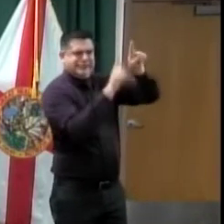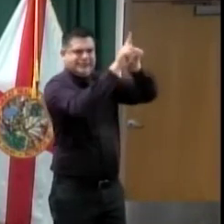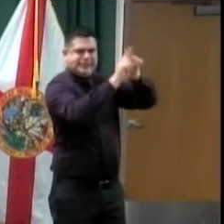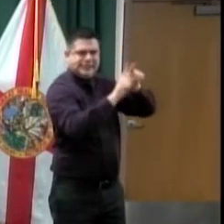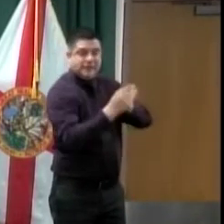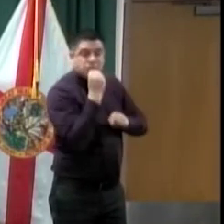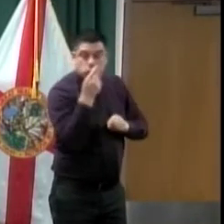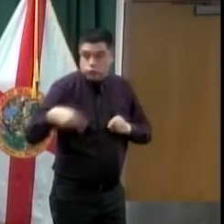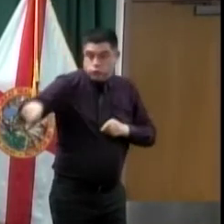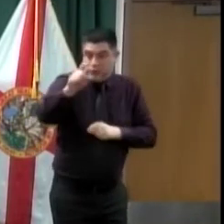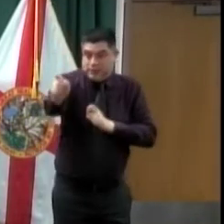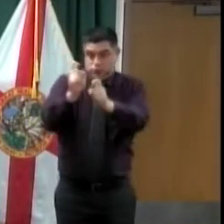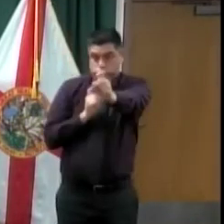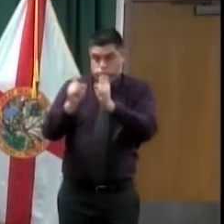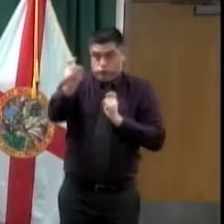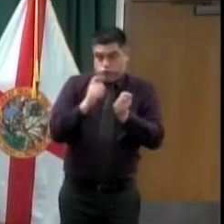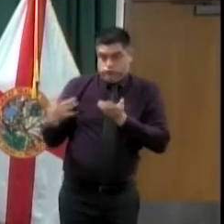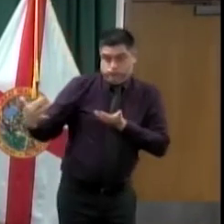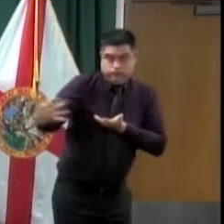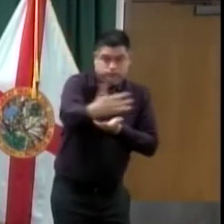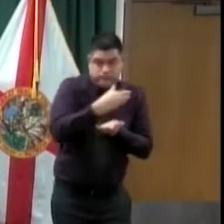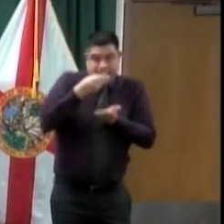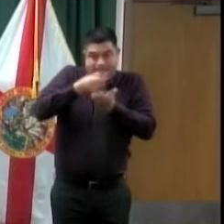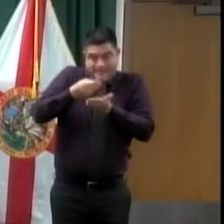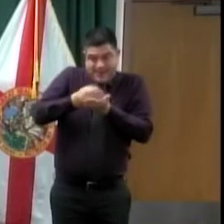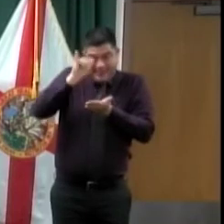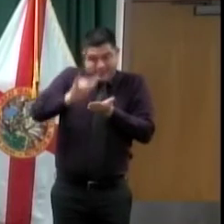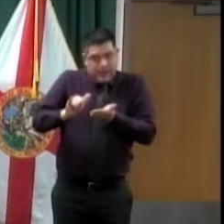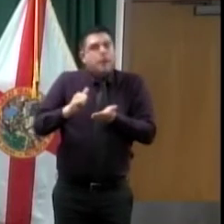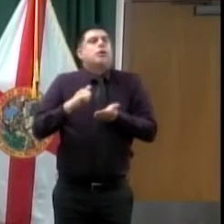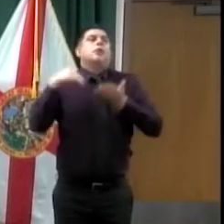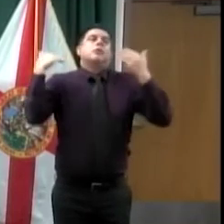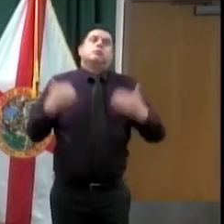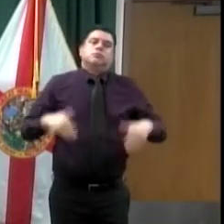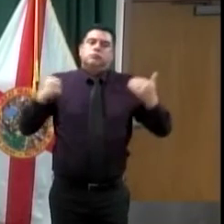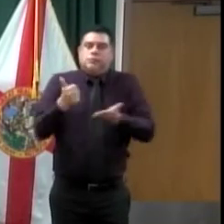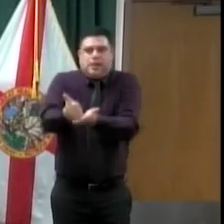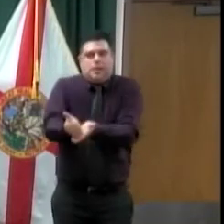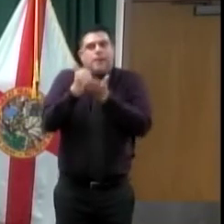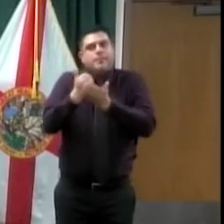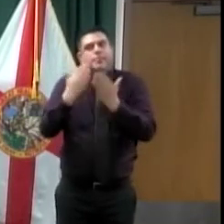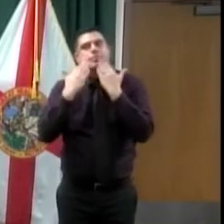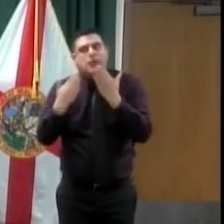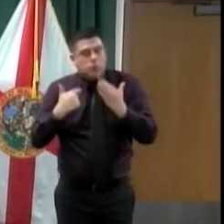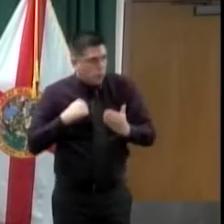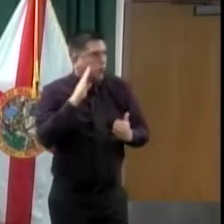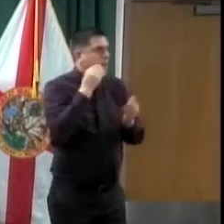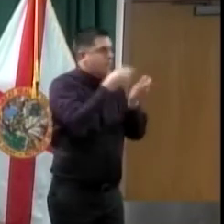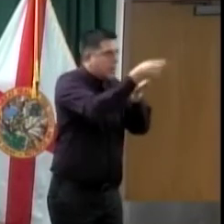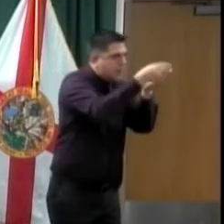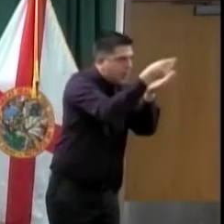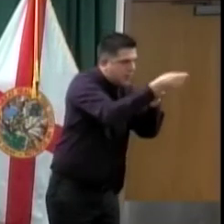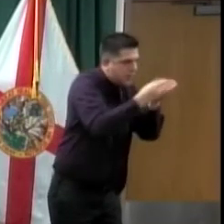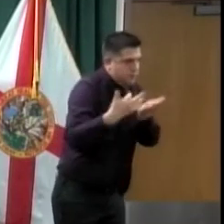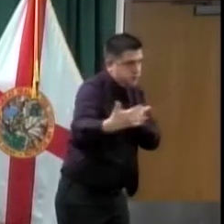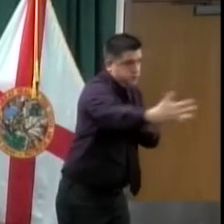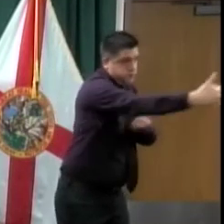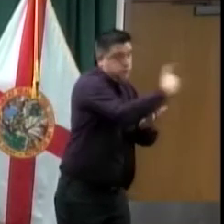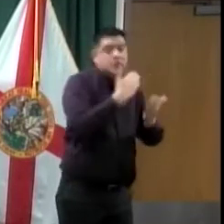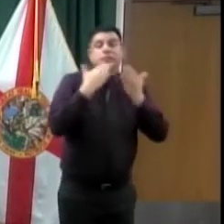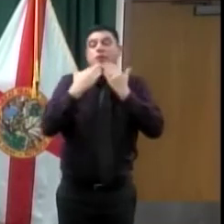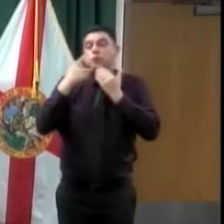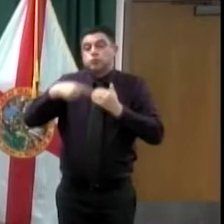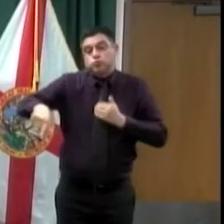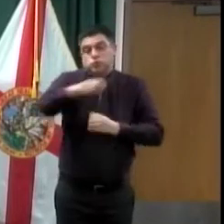crisis. So thank you once again for supporting the Sharing Center. And if you have any questions, you may call